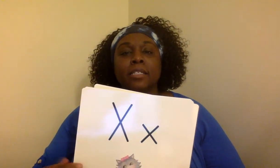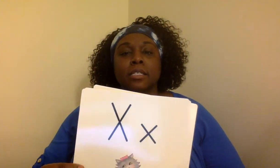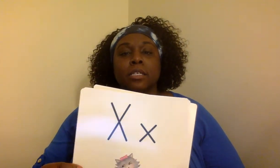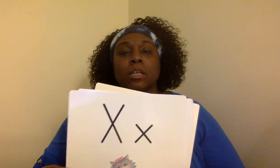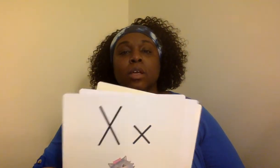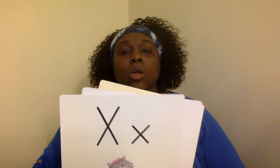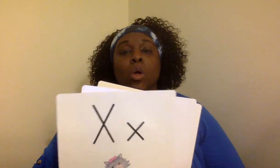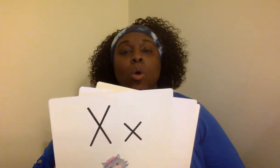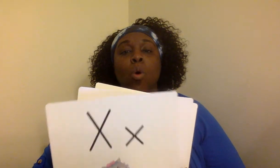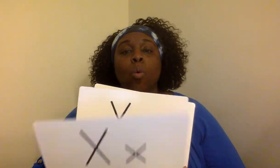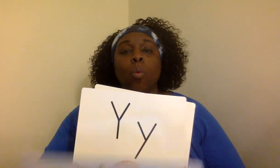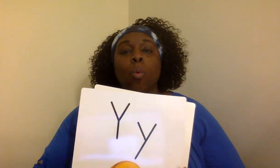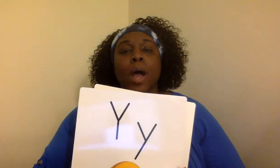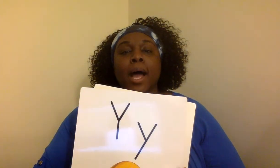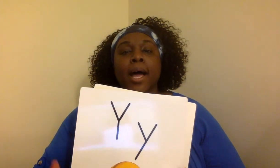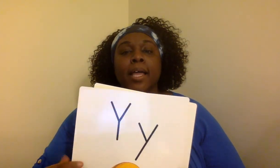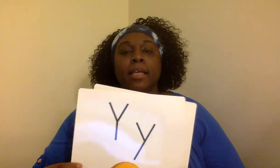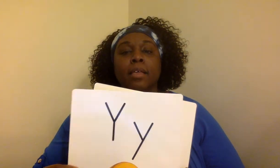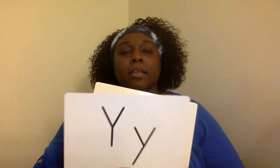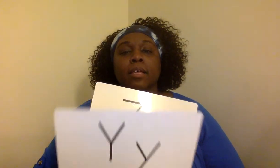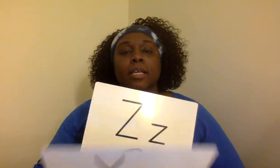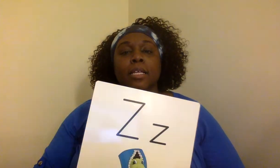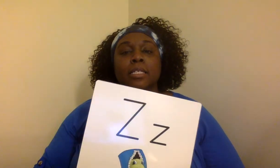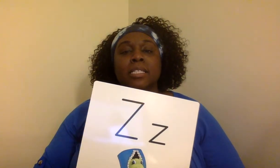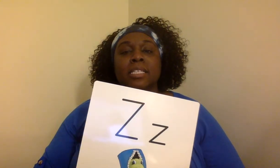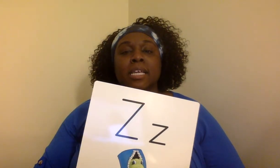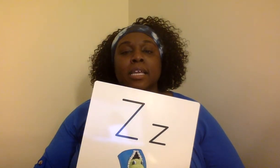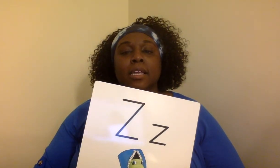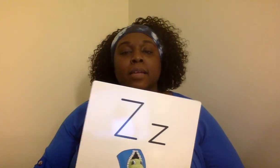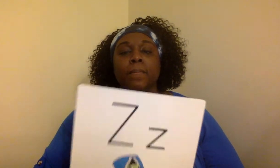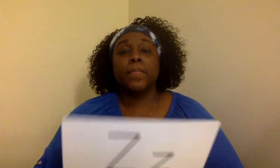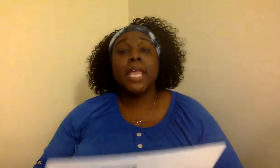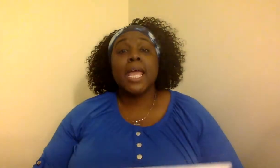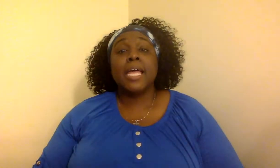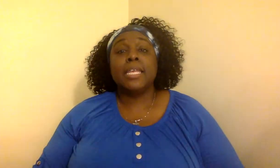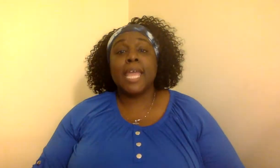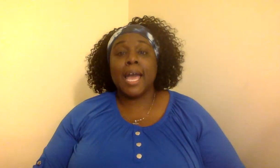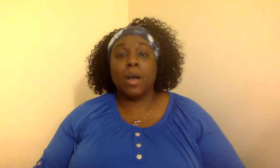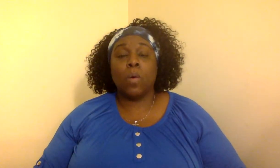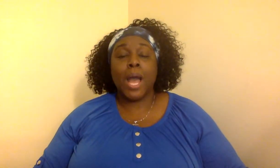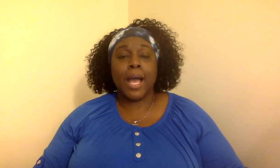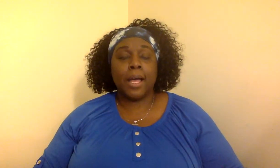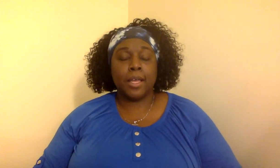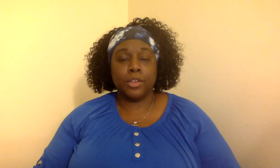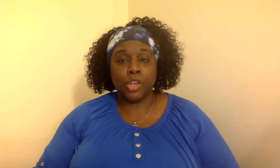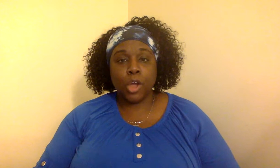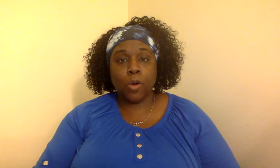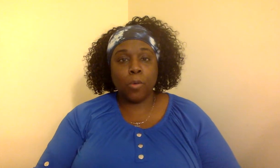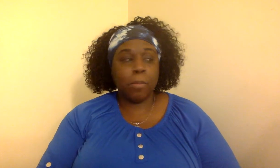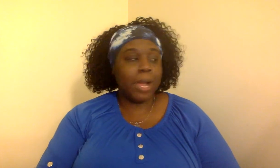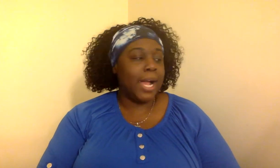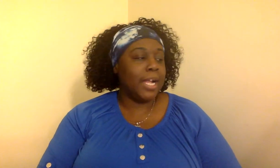Y Z. Now I know my